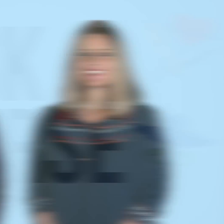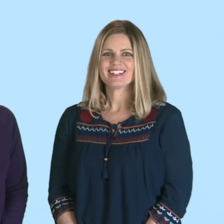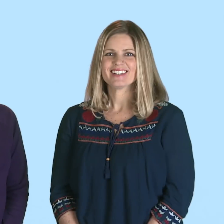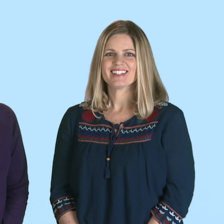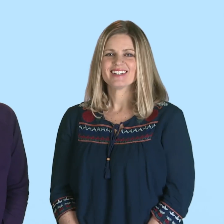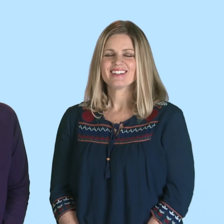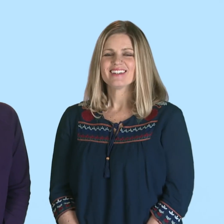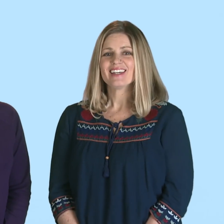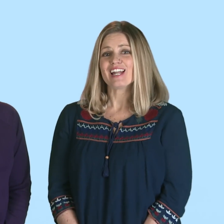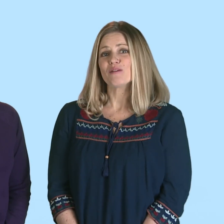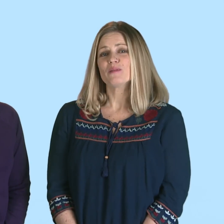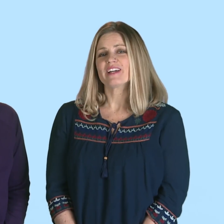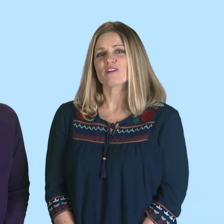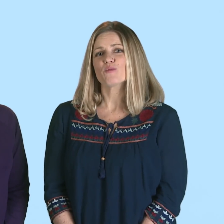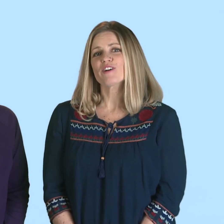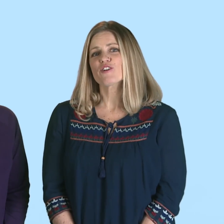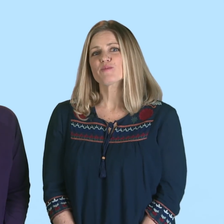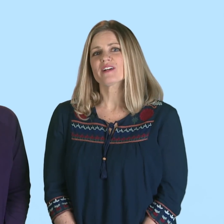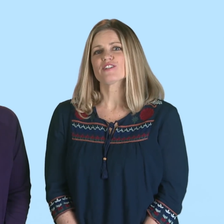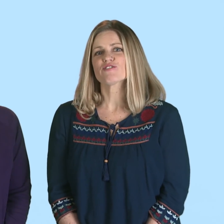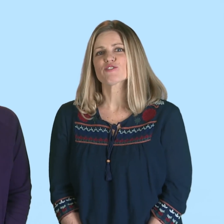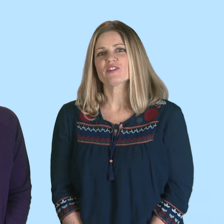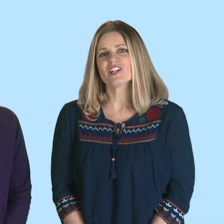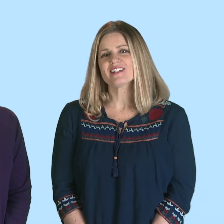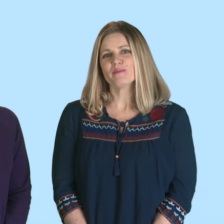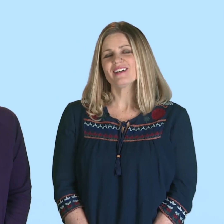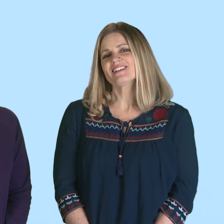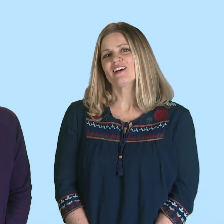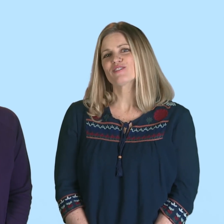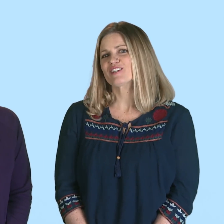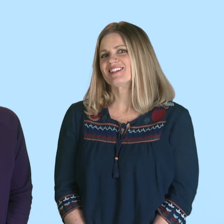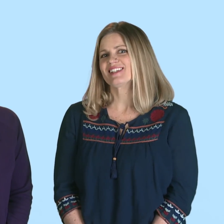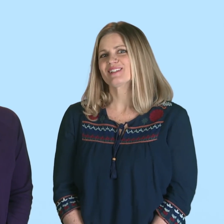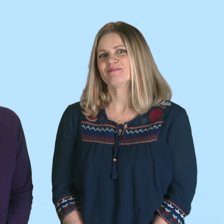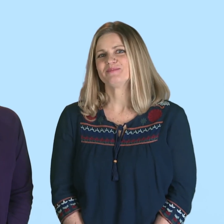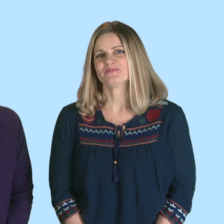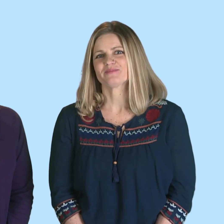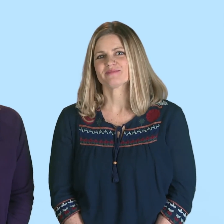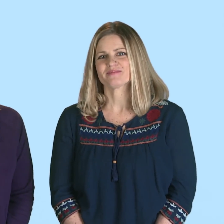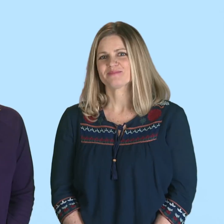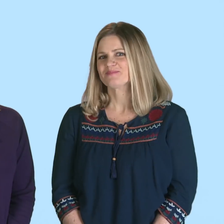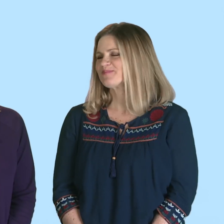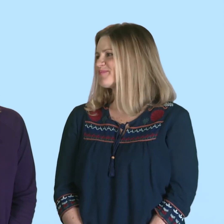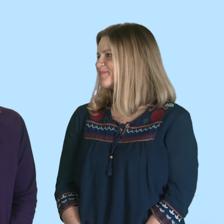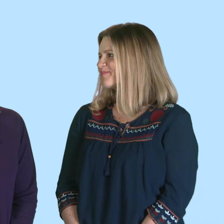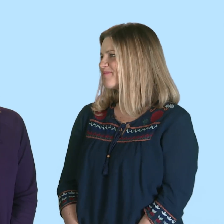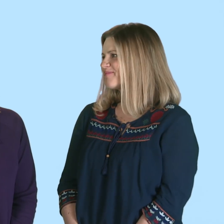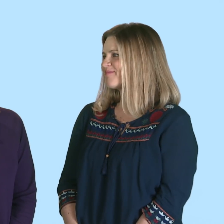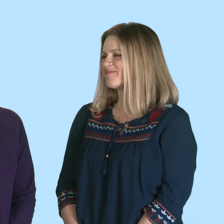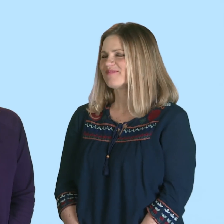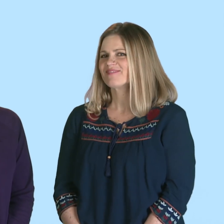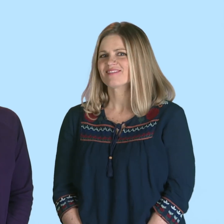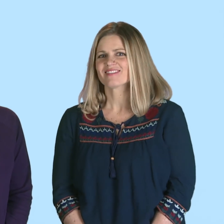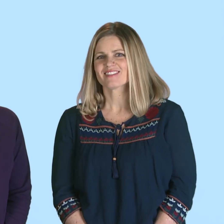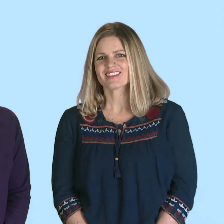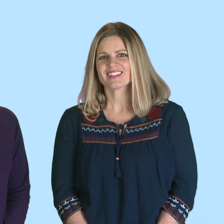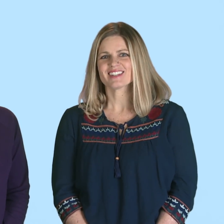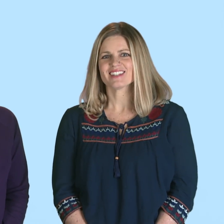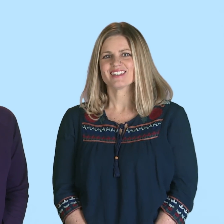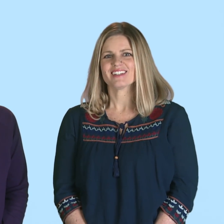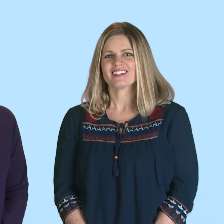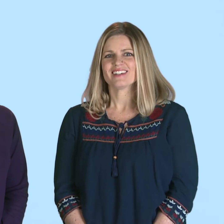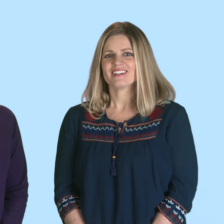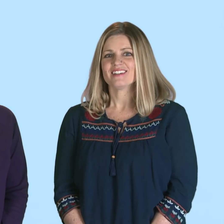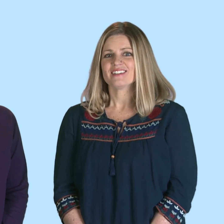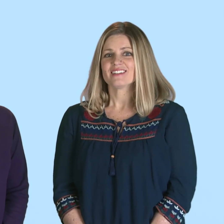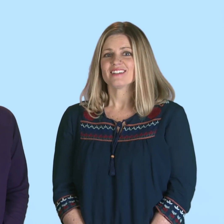Hi I'm Amanda and I'm Blair we're nurse practitioners with JCPS Health Services. Let's talk about hand washing and how to prevent and reduce the